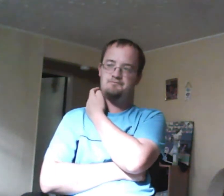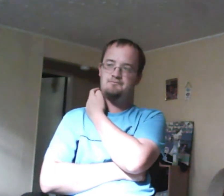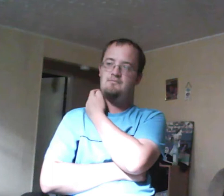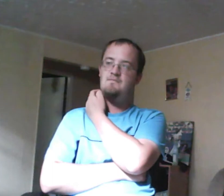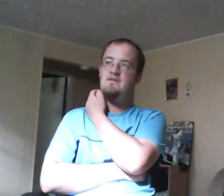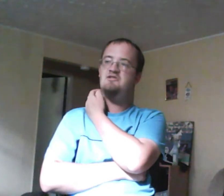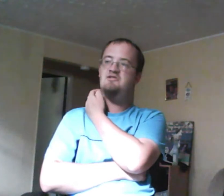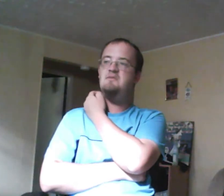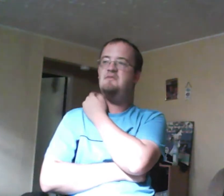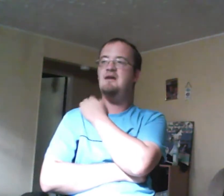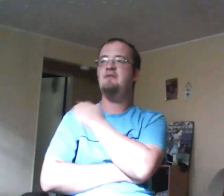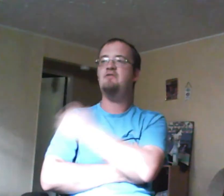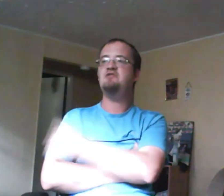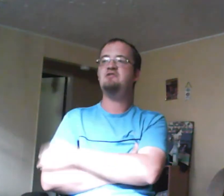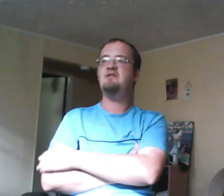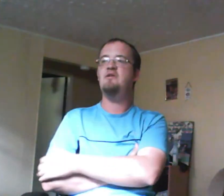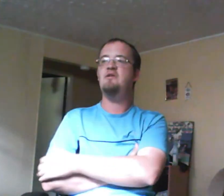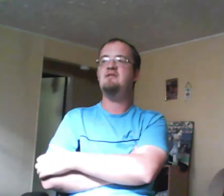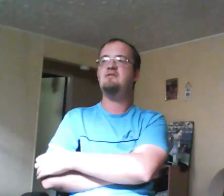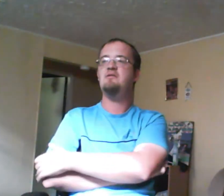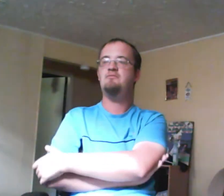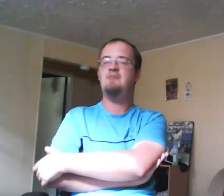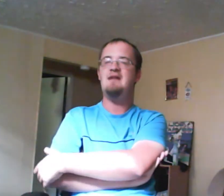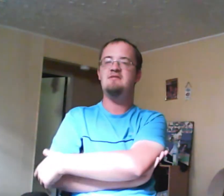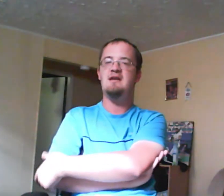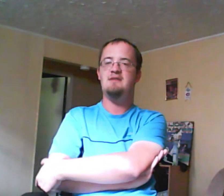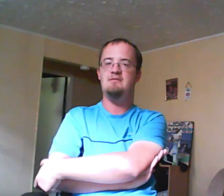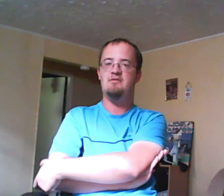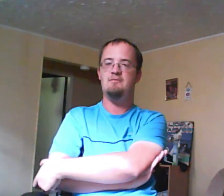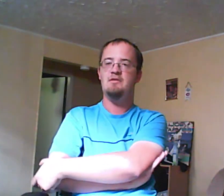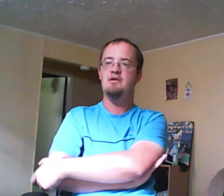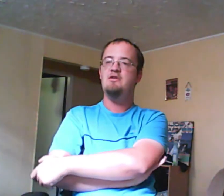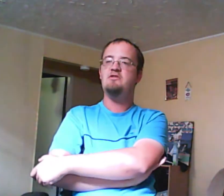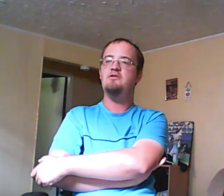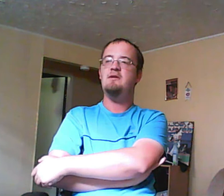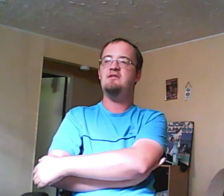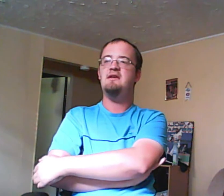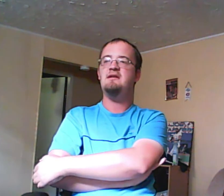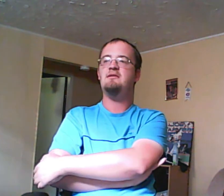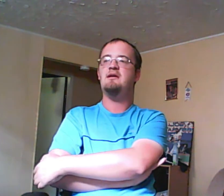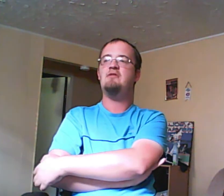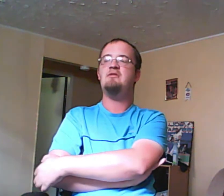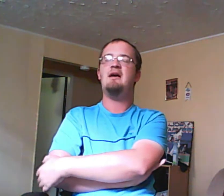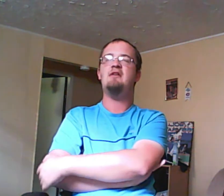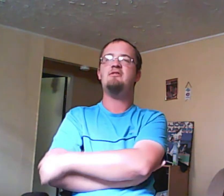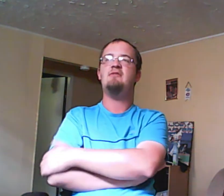So she seems to be fine. Unfortunately, Zoe's bad side came through. Zoe, seeing how good Miles was,